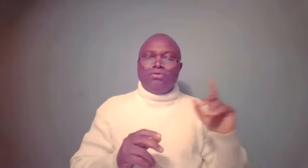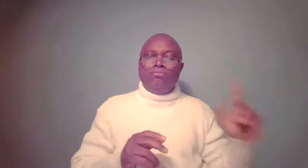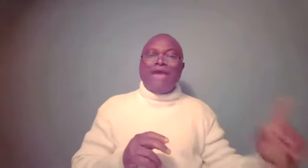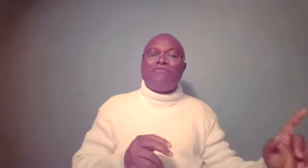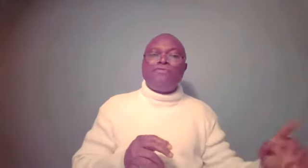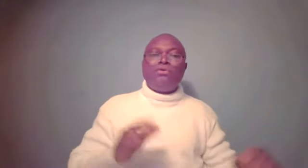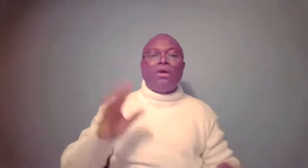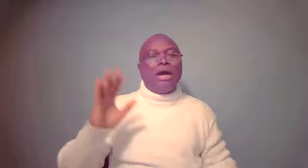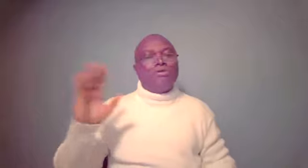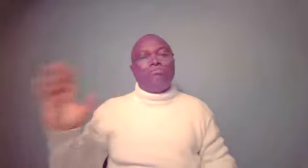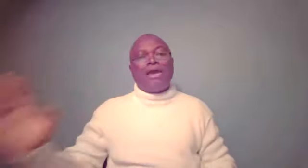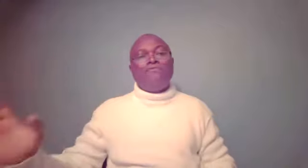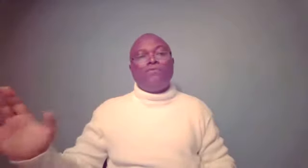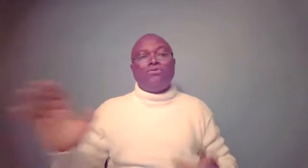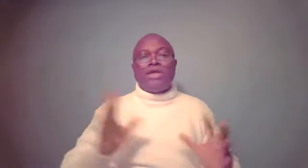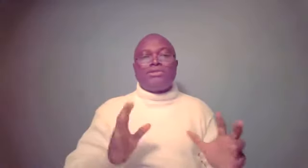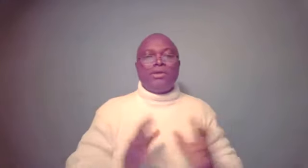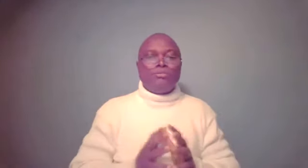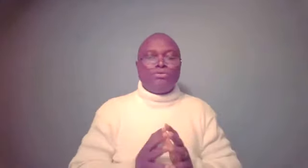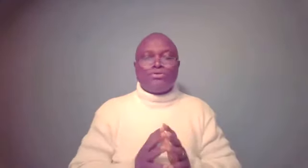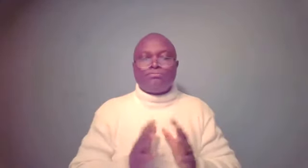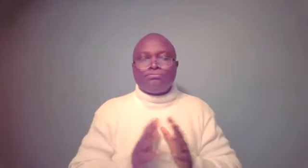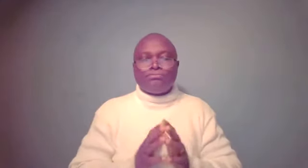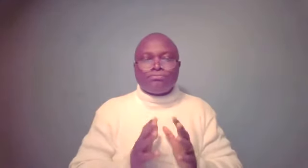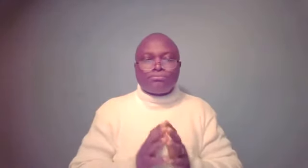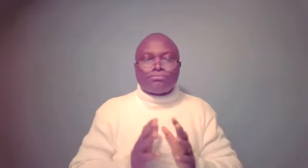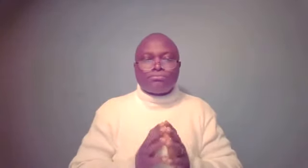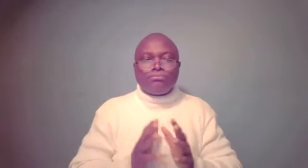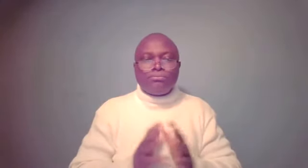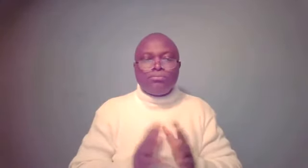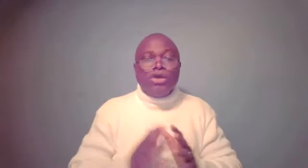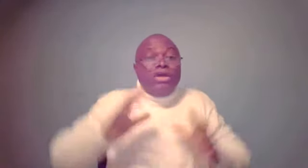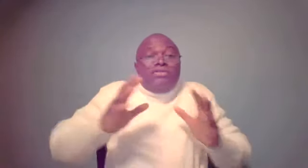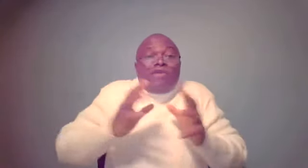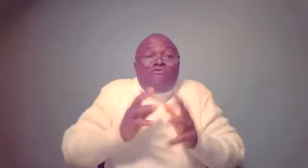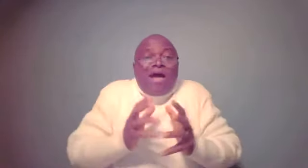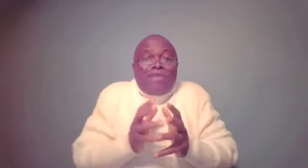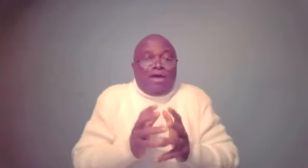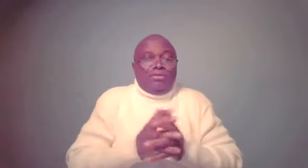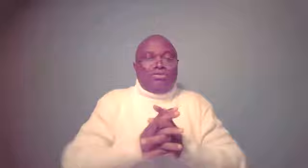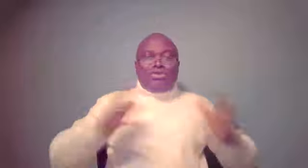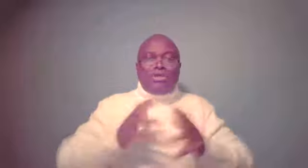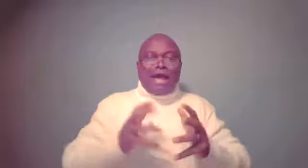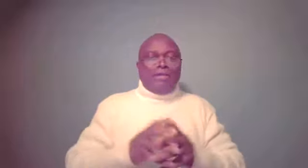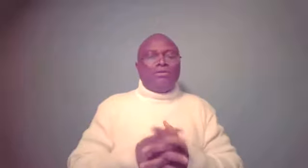Mindful and unmindful destiny helpers. The father, Sinael,